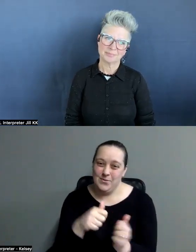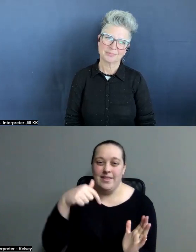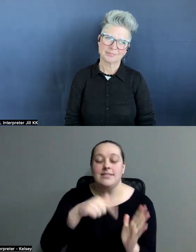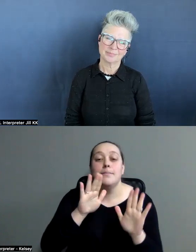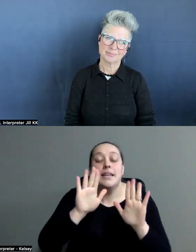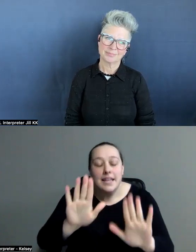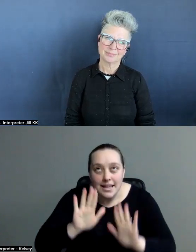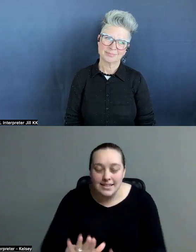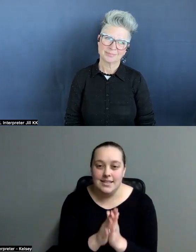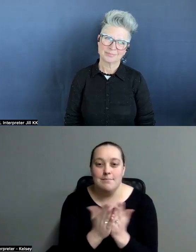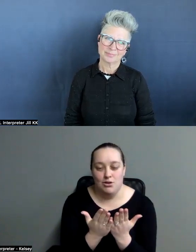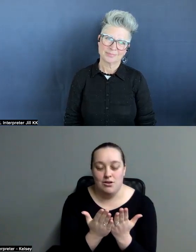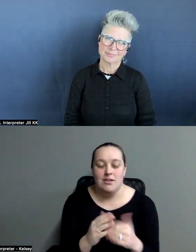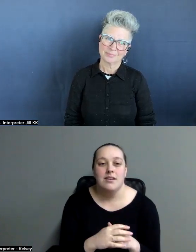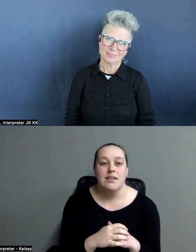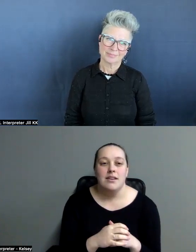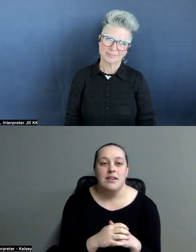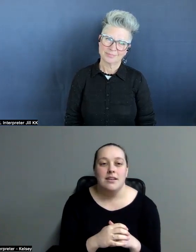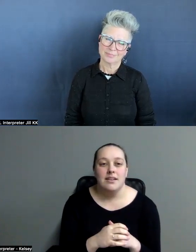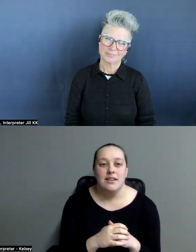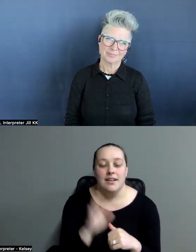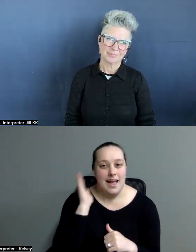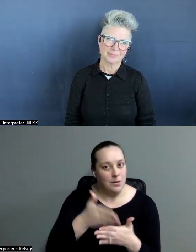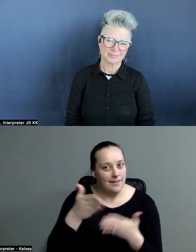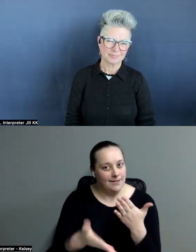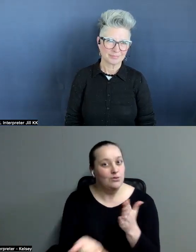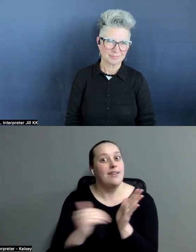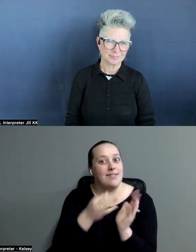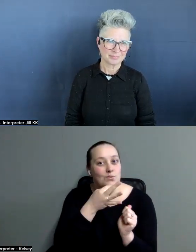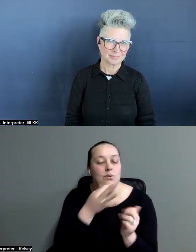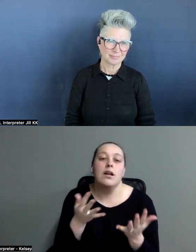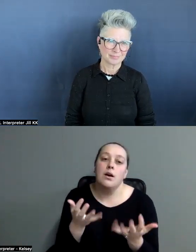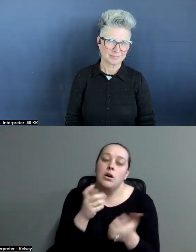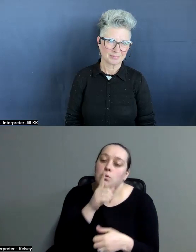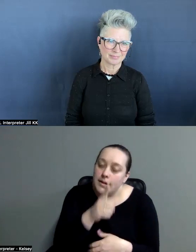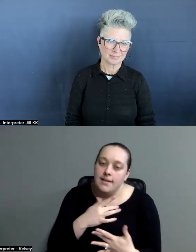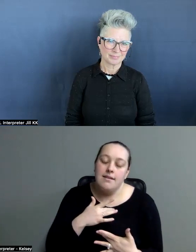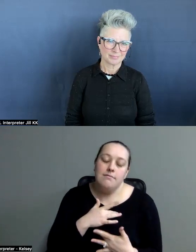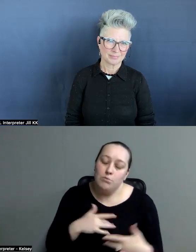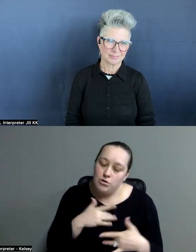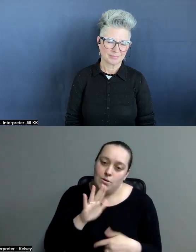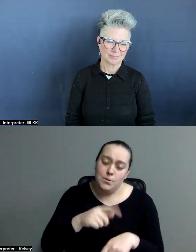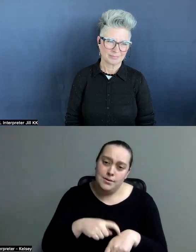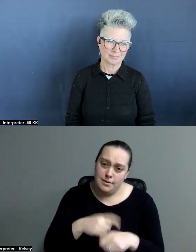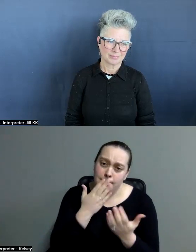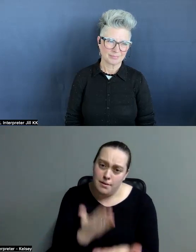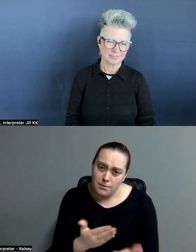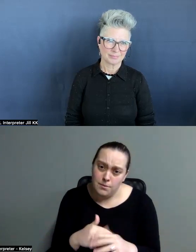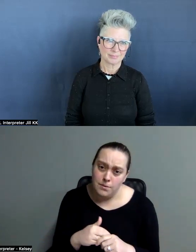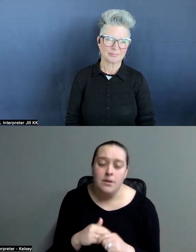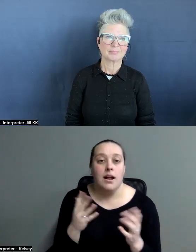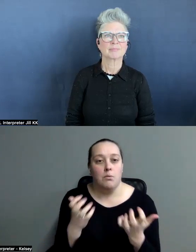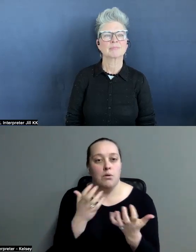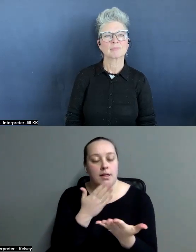book. I'm going to finish it up soon. And so I wanted to appreciate your time and I wanted to appreciate your